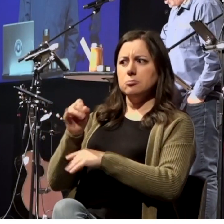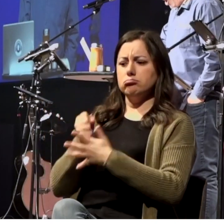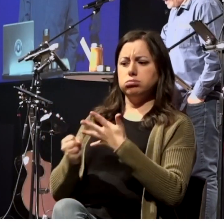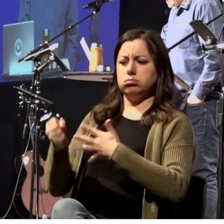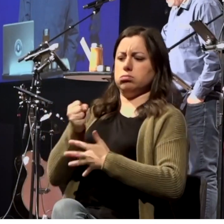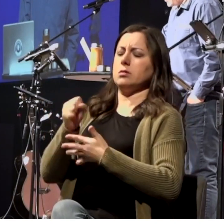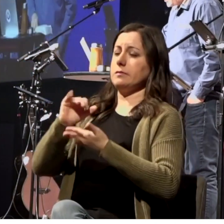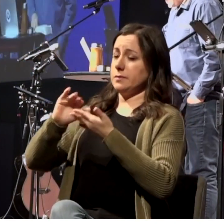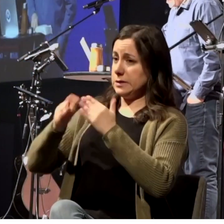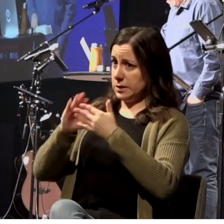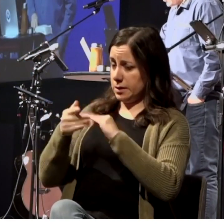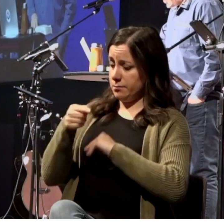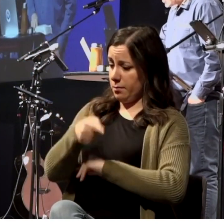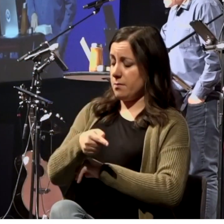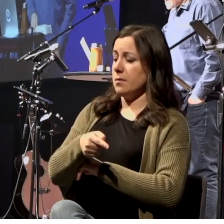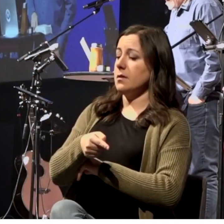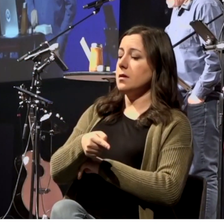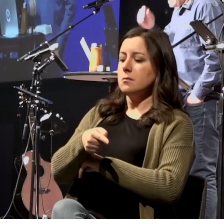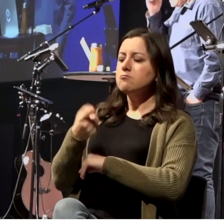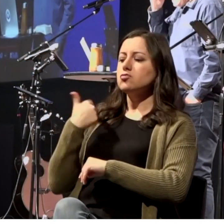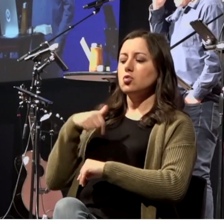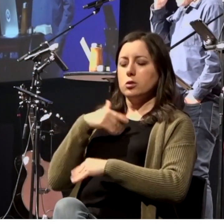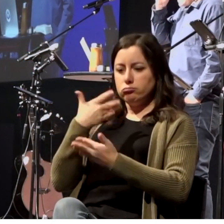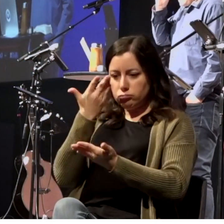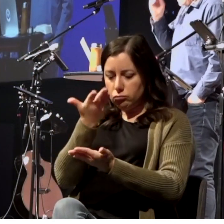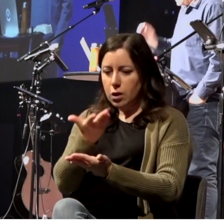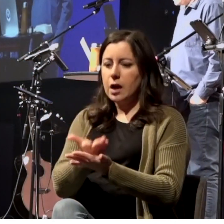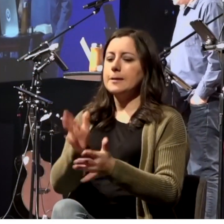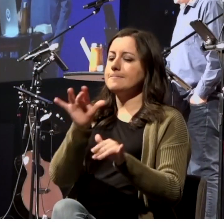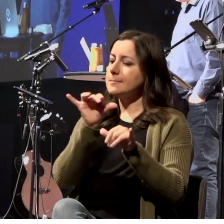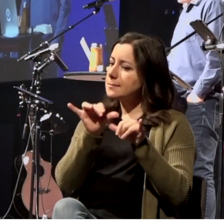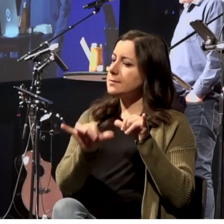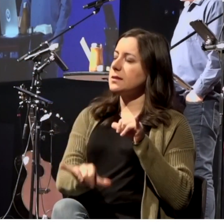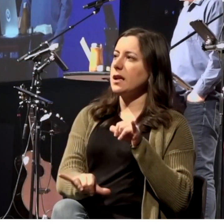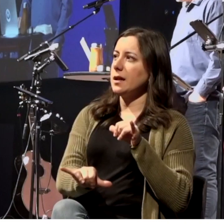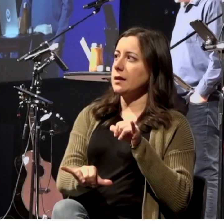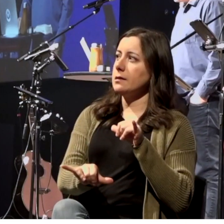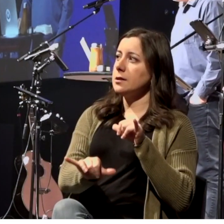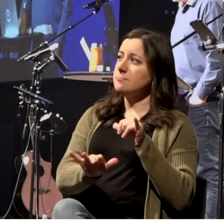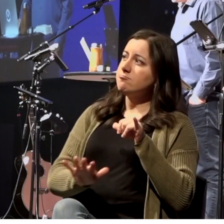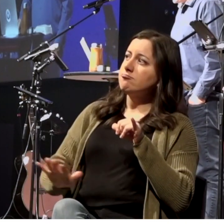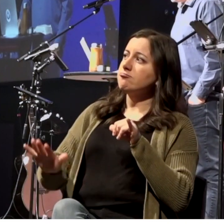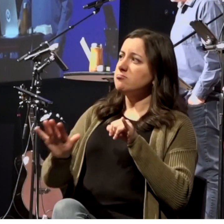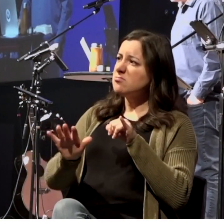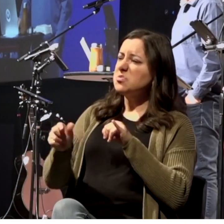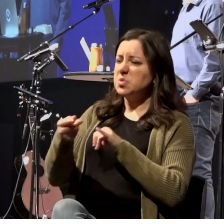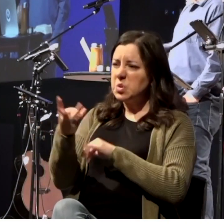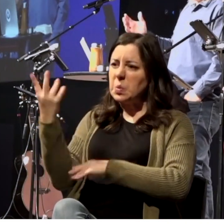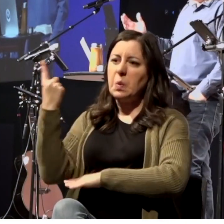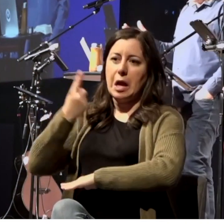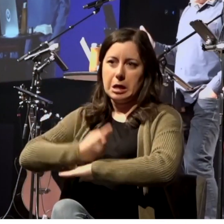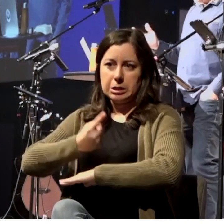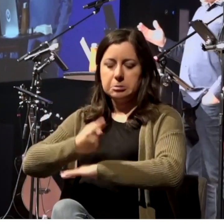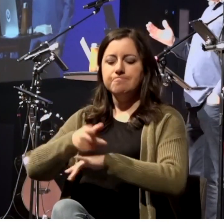a colony. And we were staying in that city for some days. Last week, if you were with us,